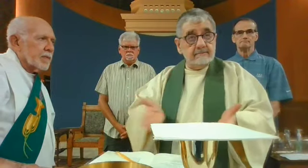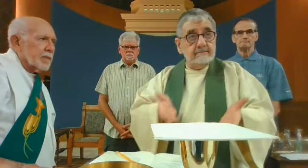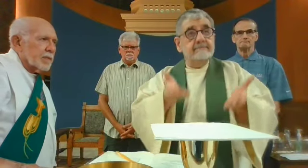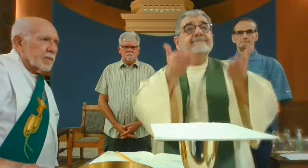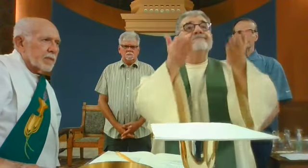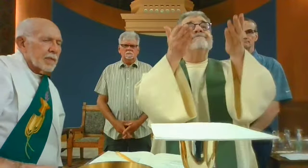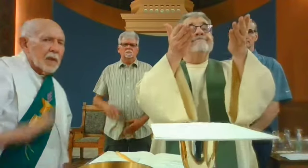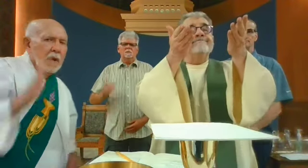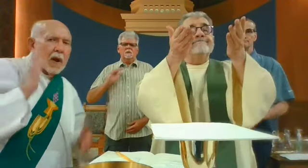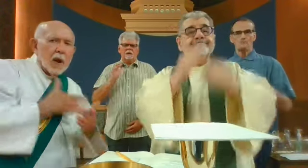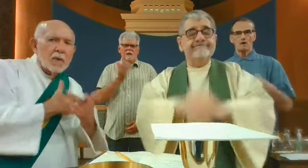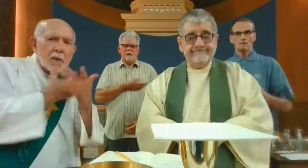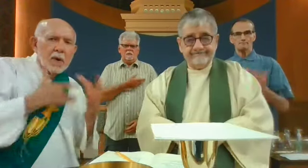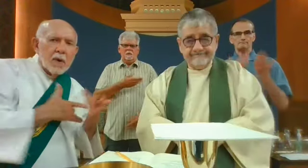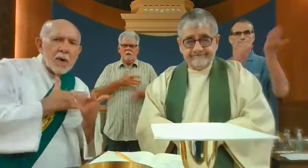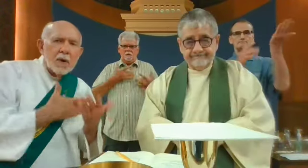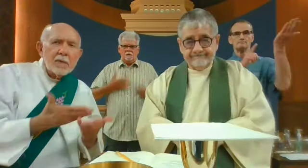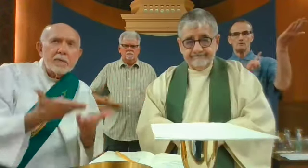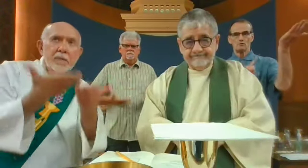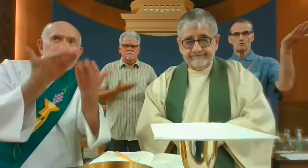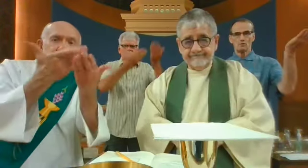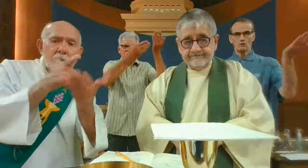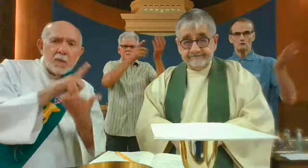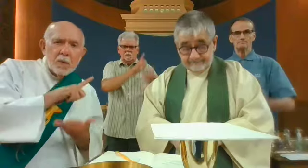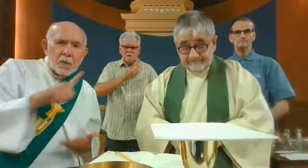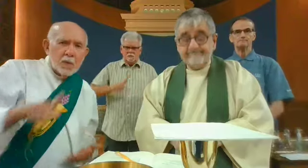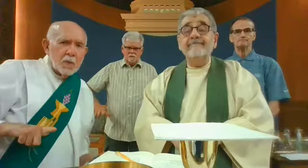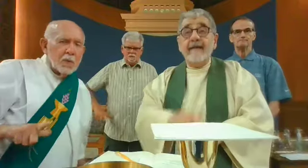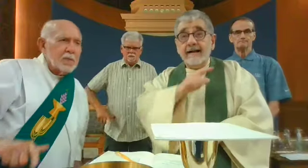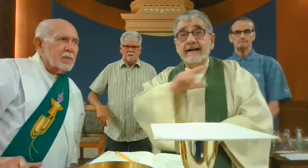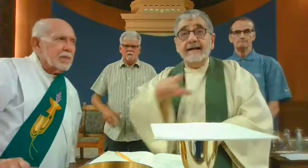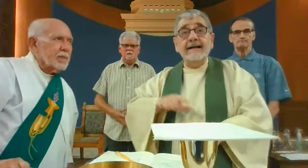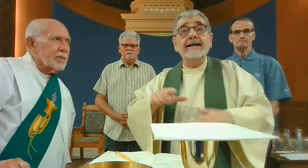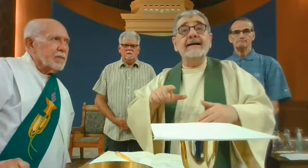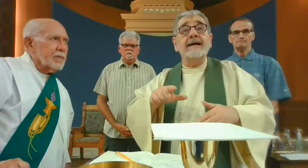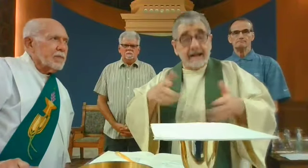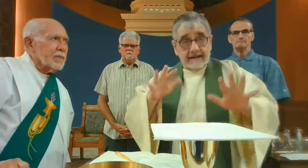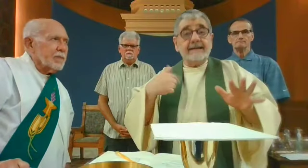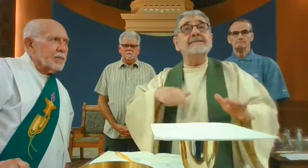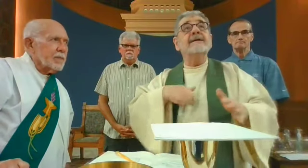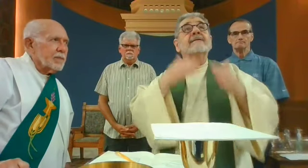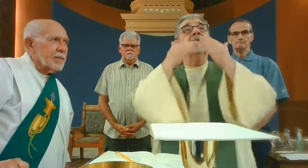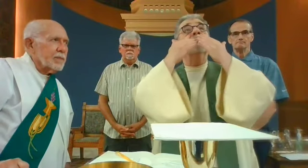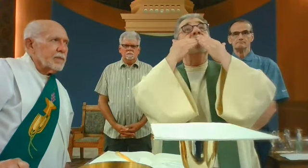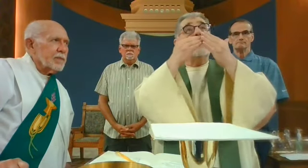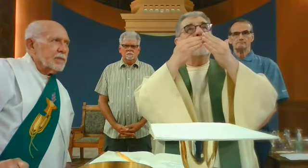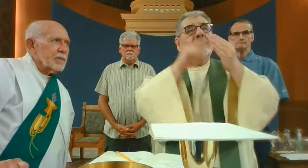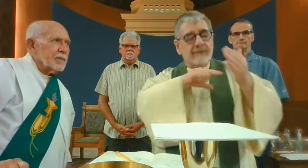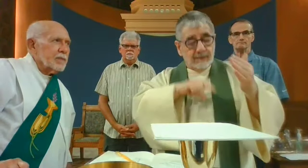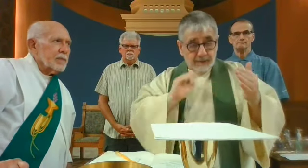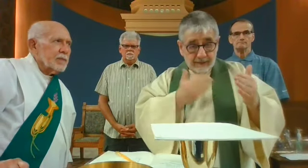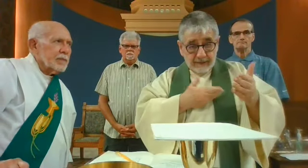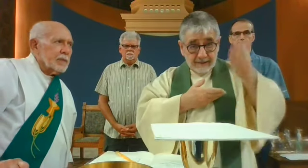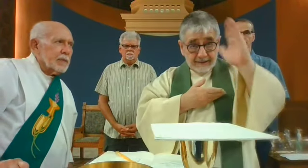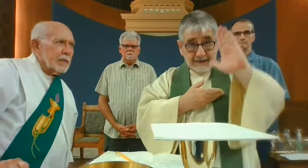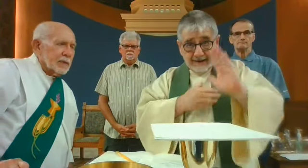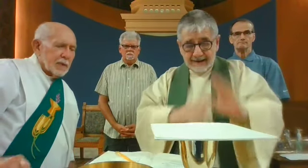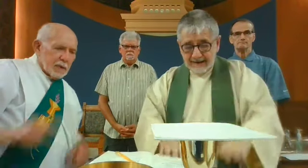hearts. we lift them up to the Lord. Let us give thanks to the Lord, our